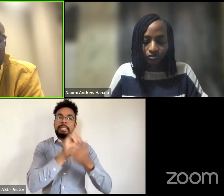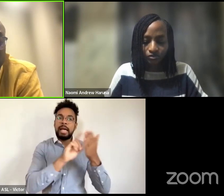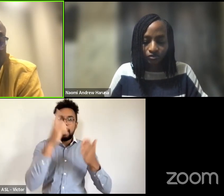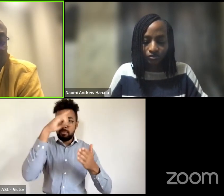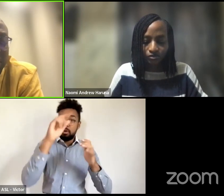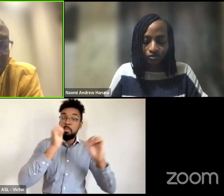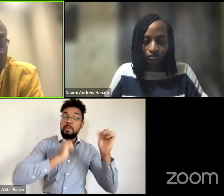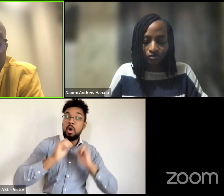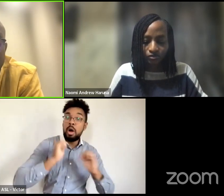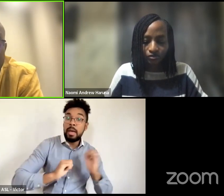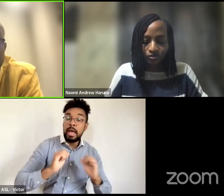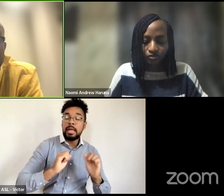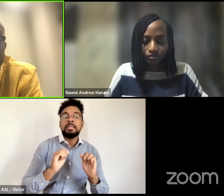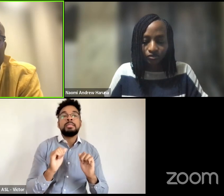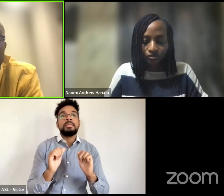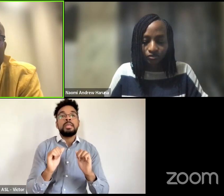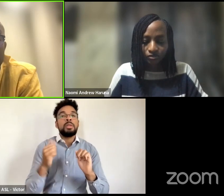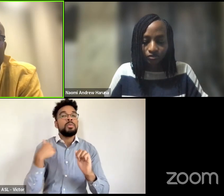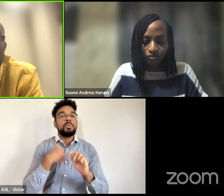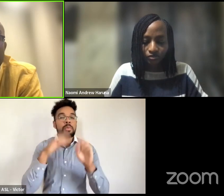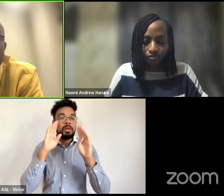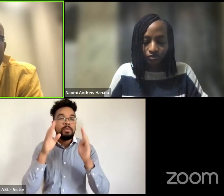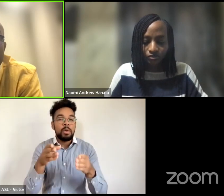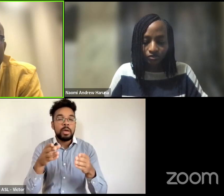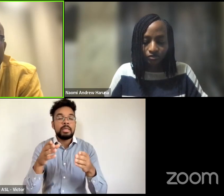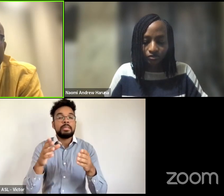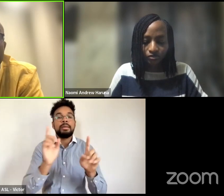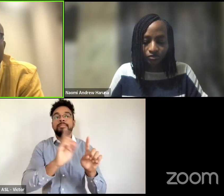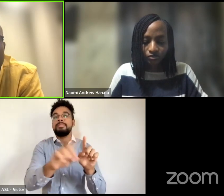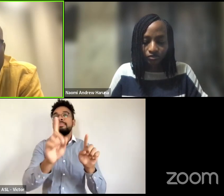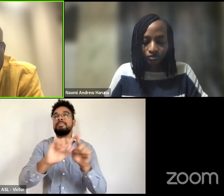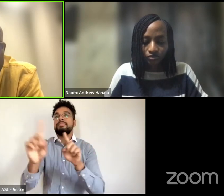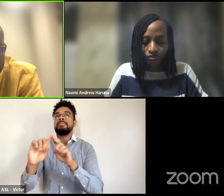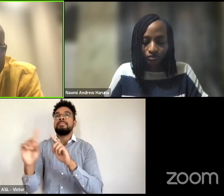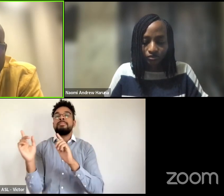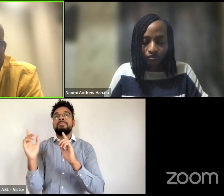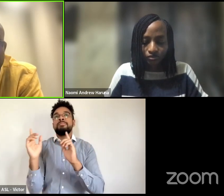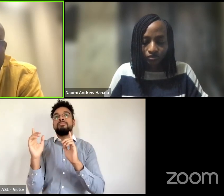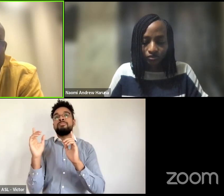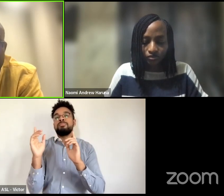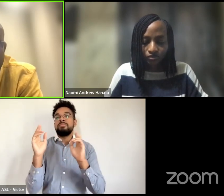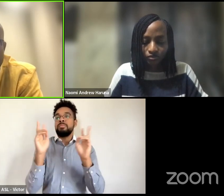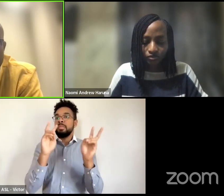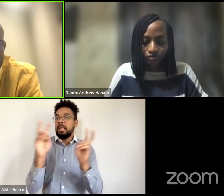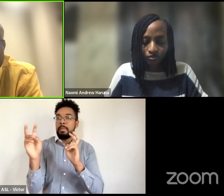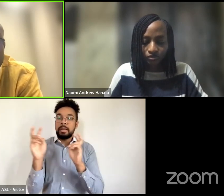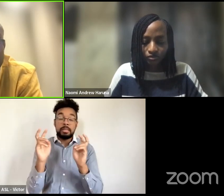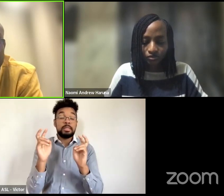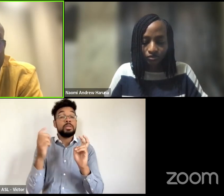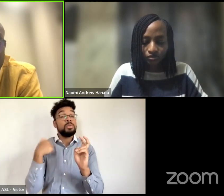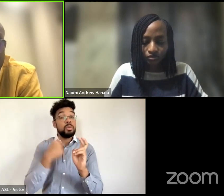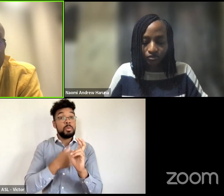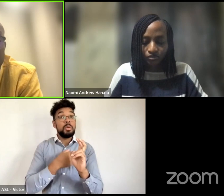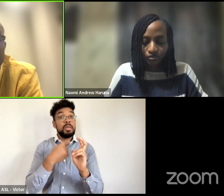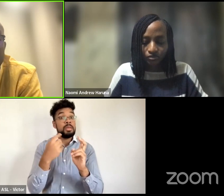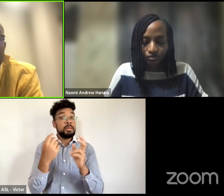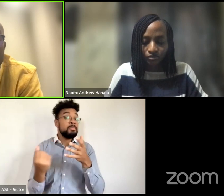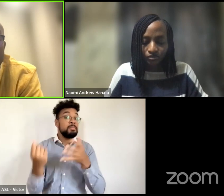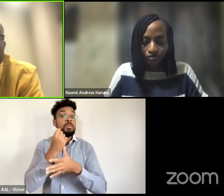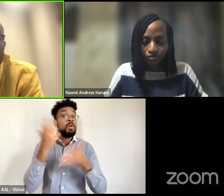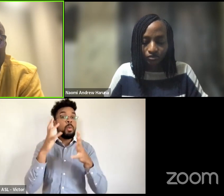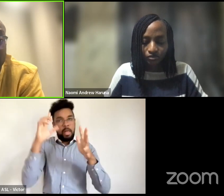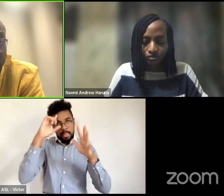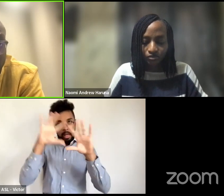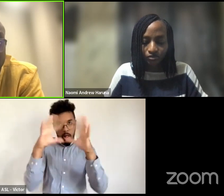then we focused on different uh while we think globally we said it's important for us to think